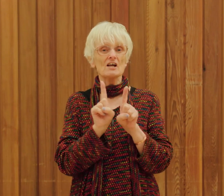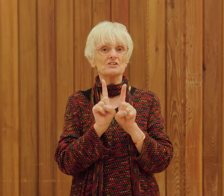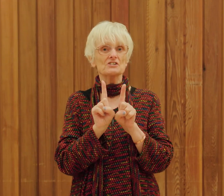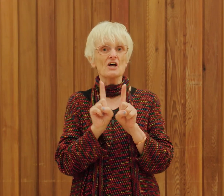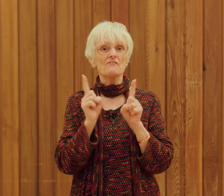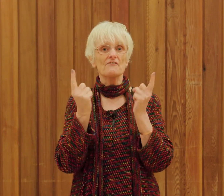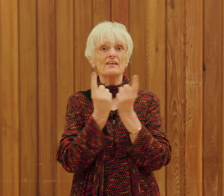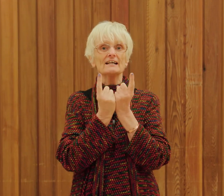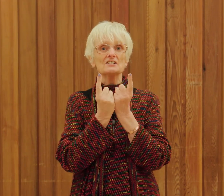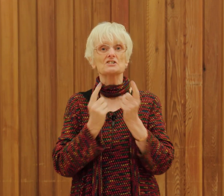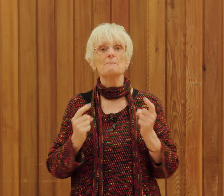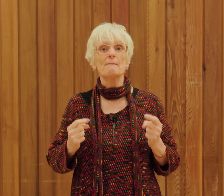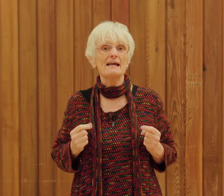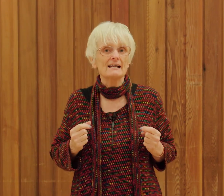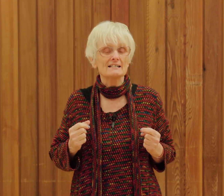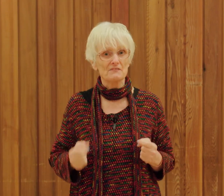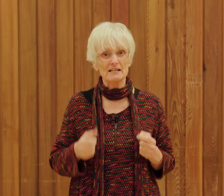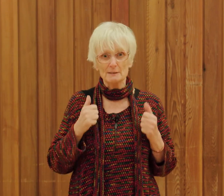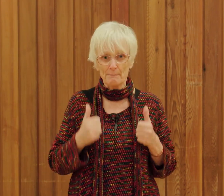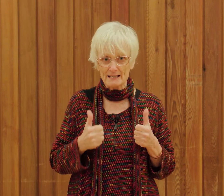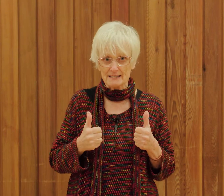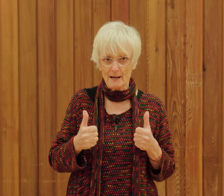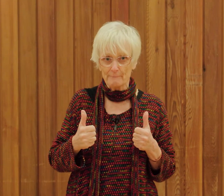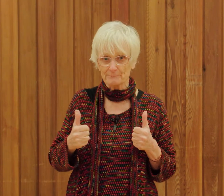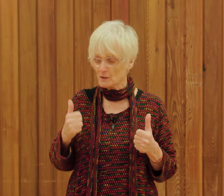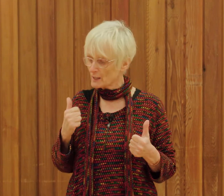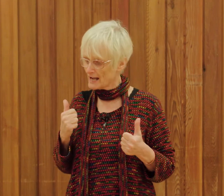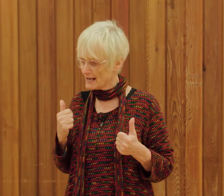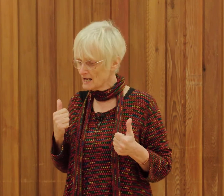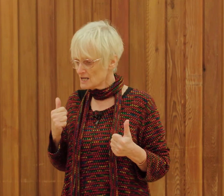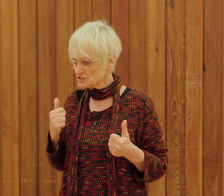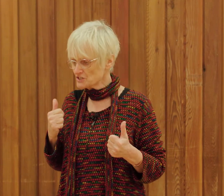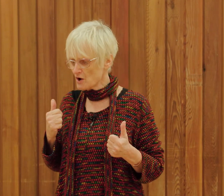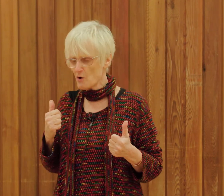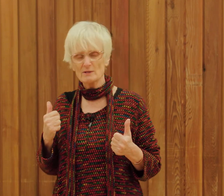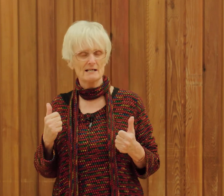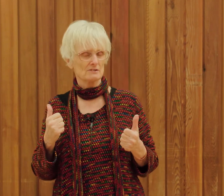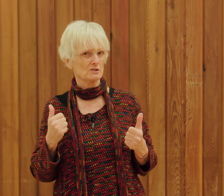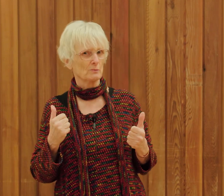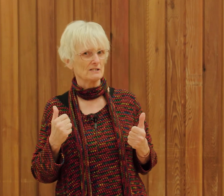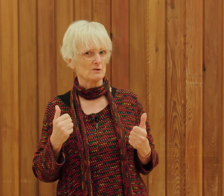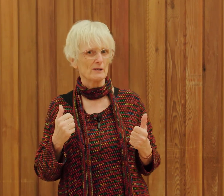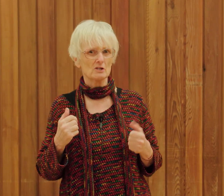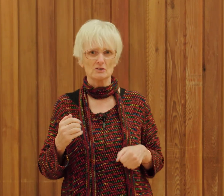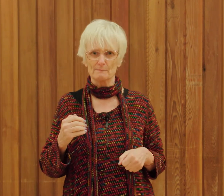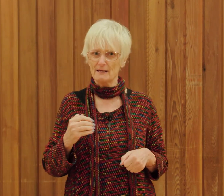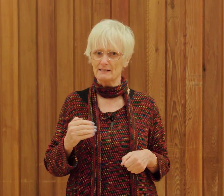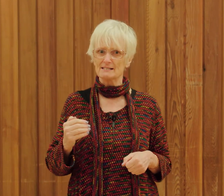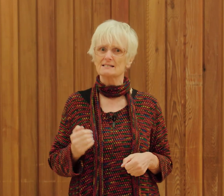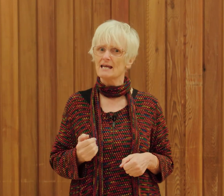lots of things to make us feel better okay so what else could we do we could maybe stay